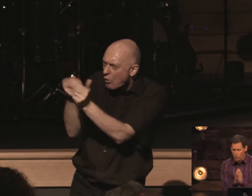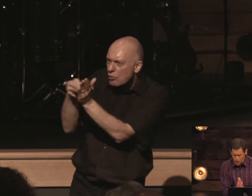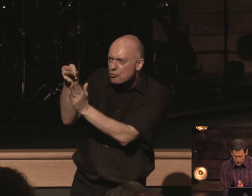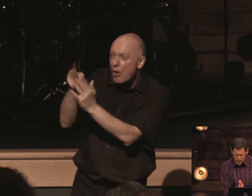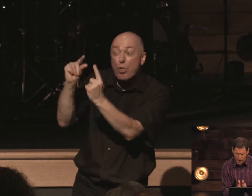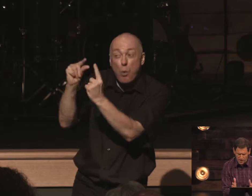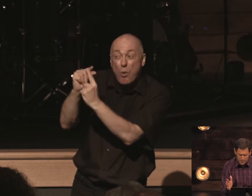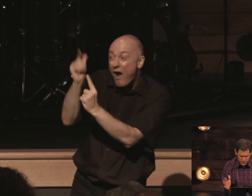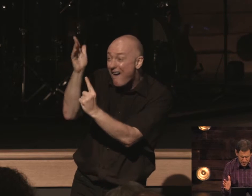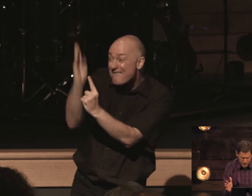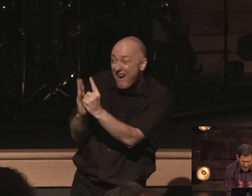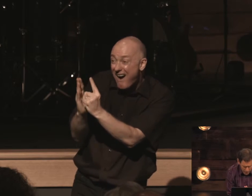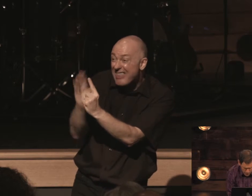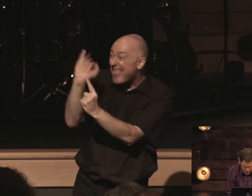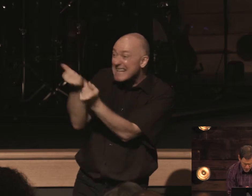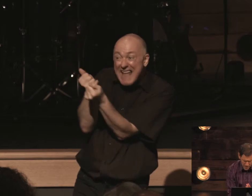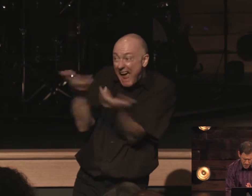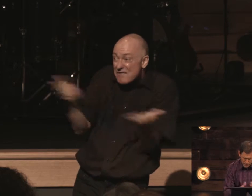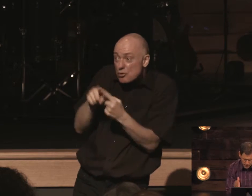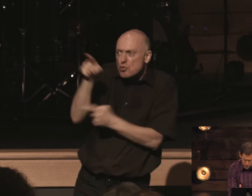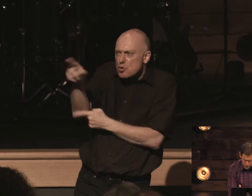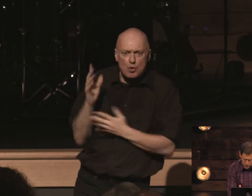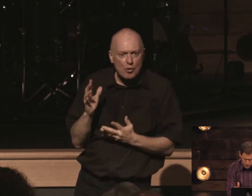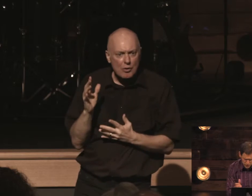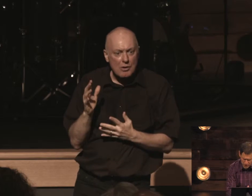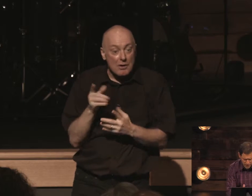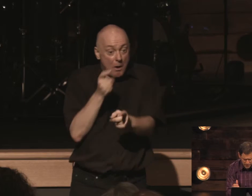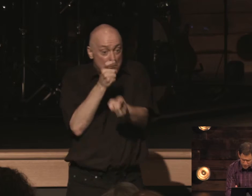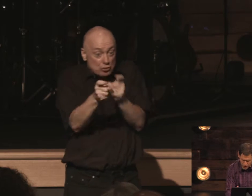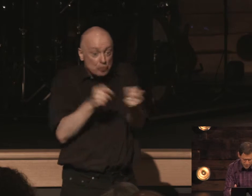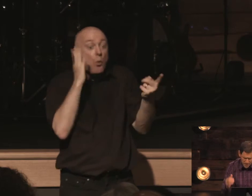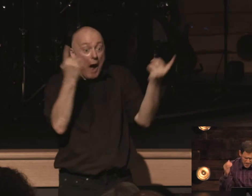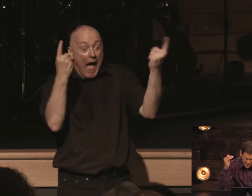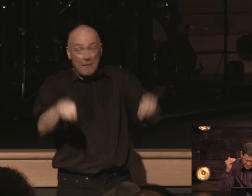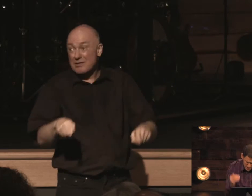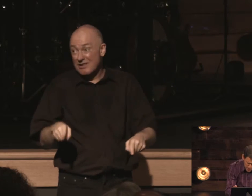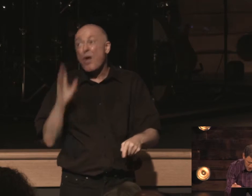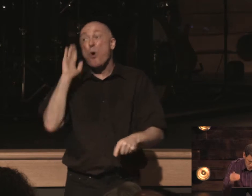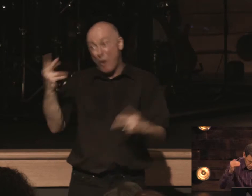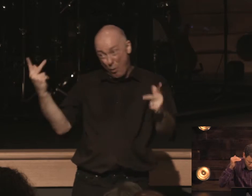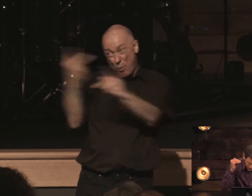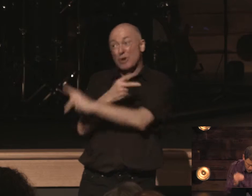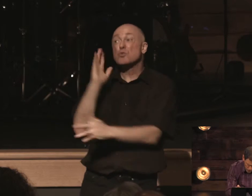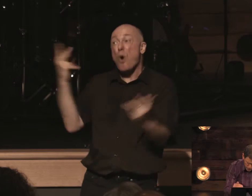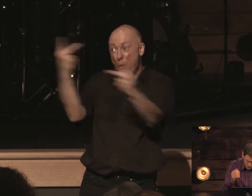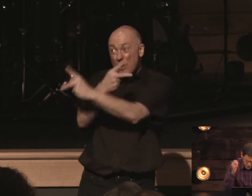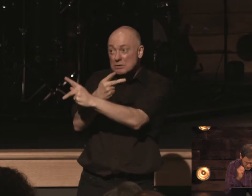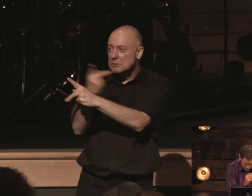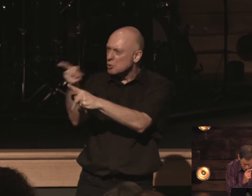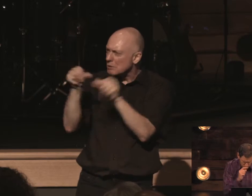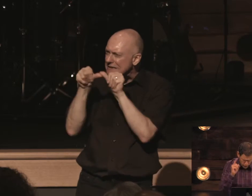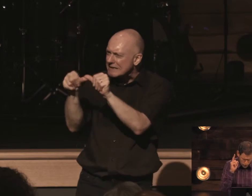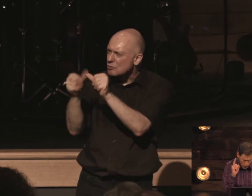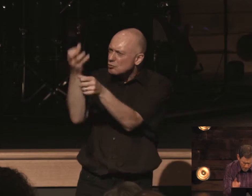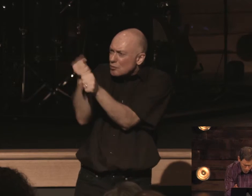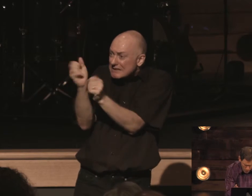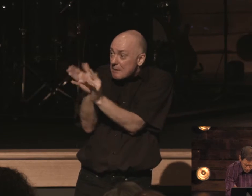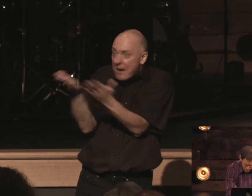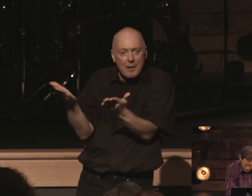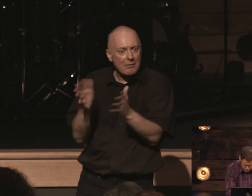word of god is everything the persecution's here and it's coming continue to trust in the scripture so what a moment of truth